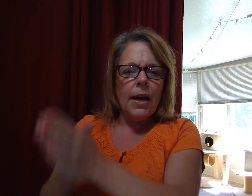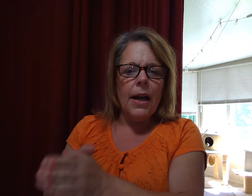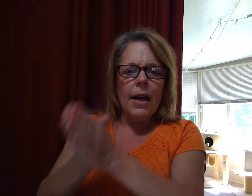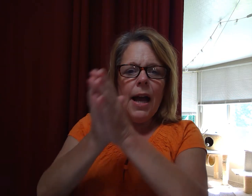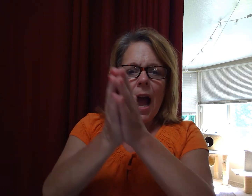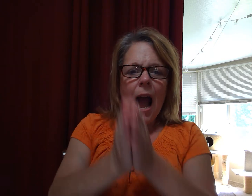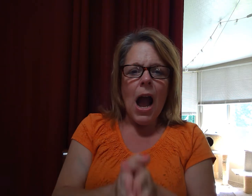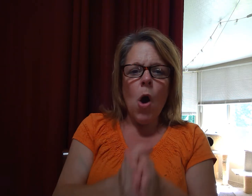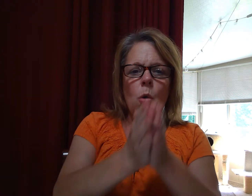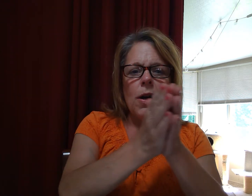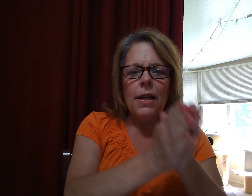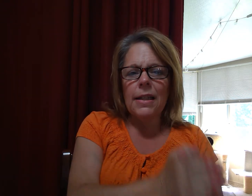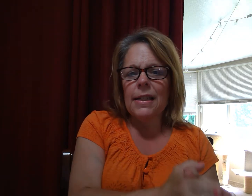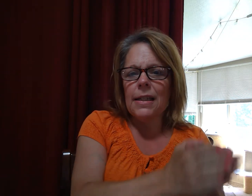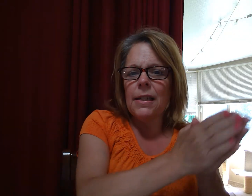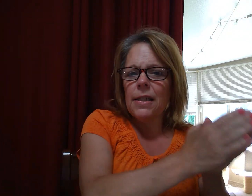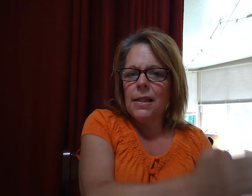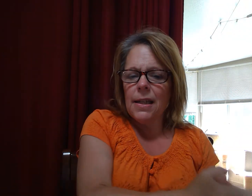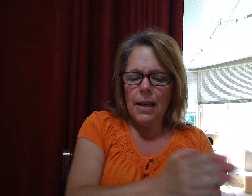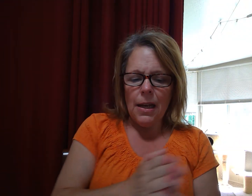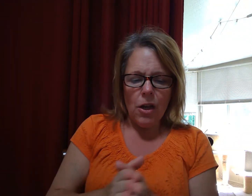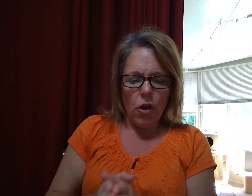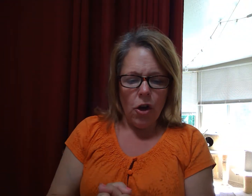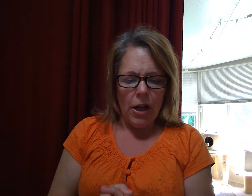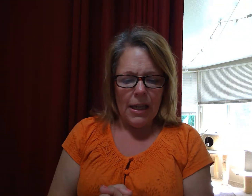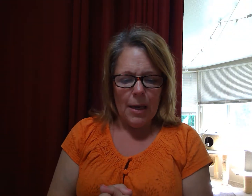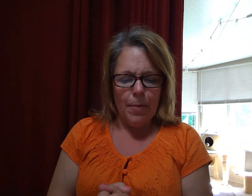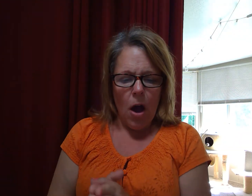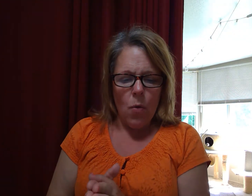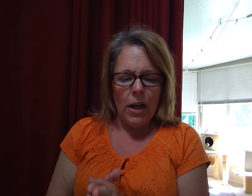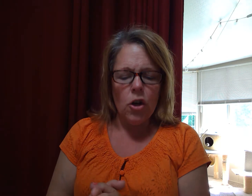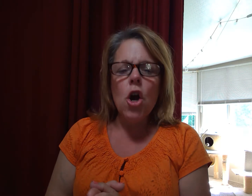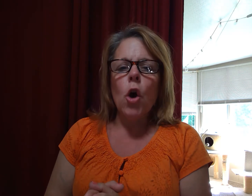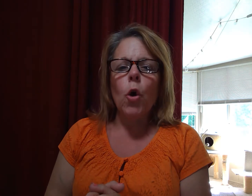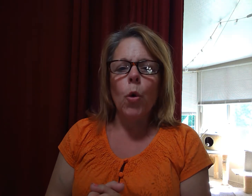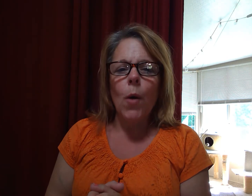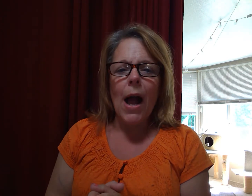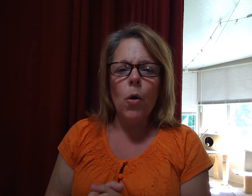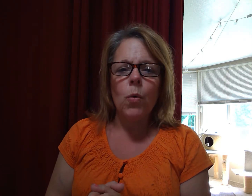Count. O. N. T. Good. Keep going. Ground.